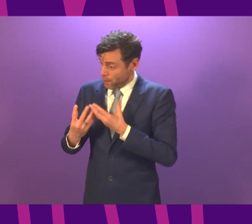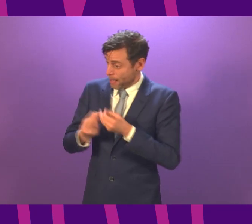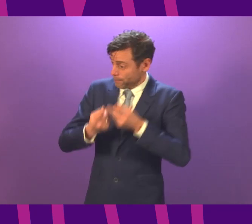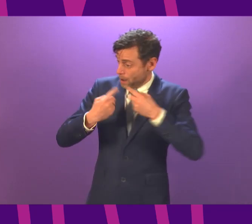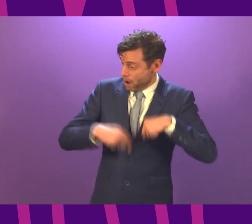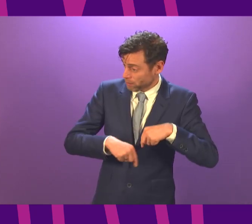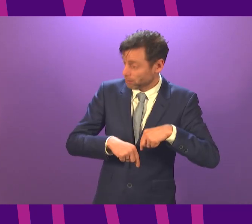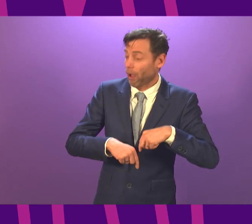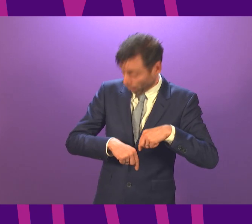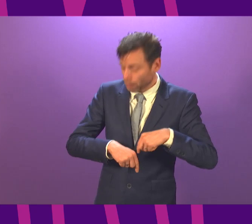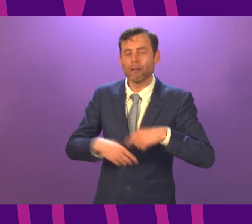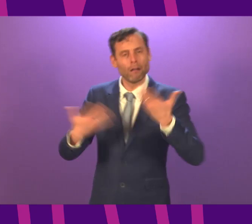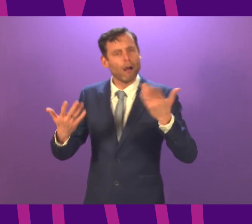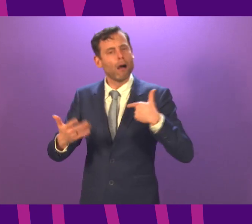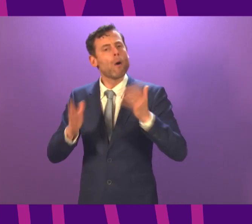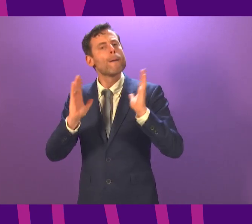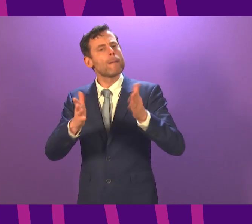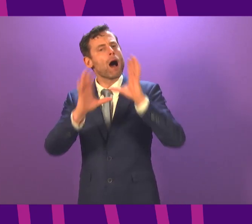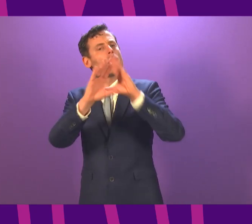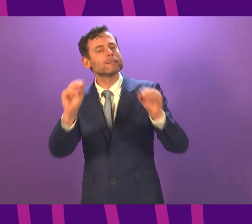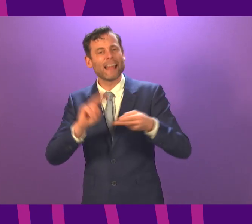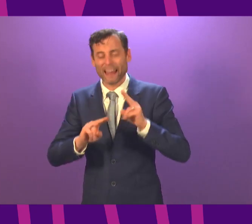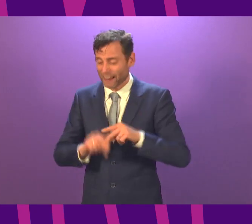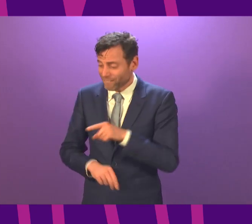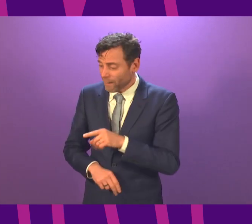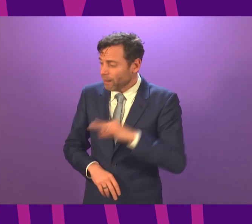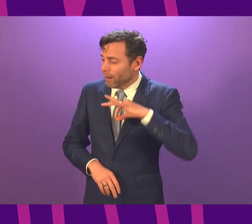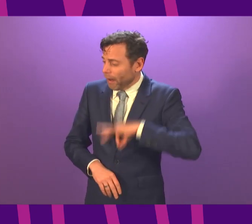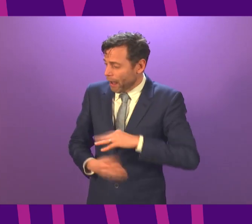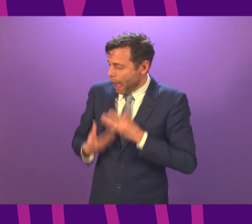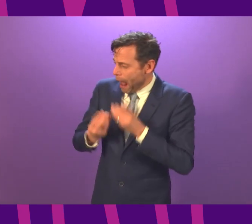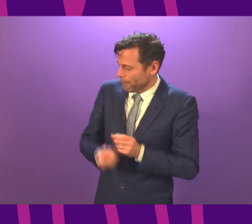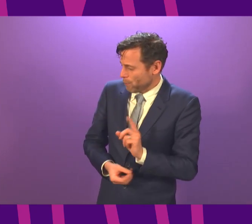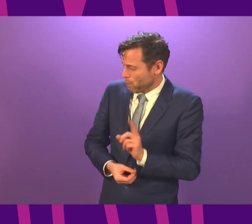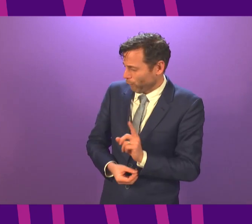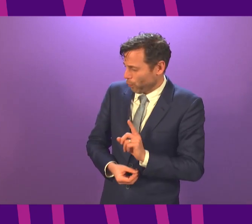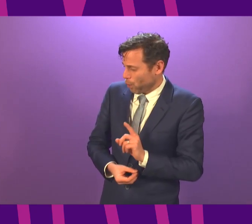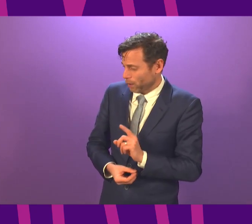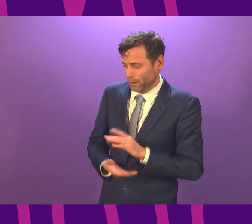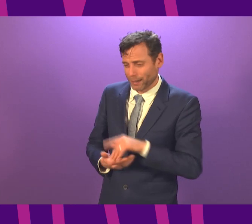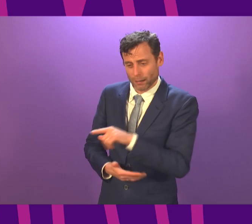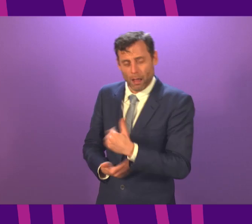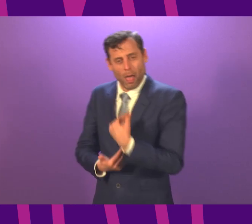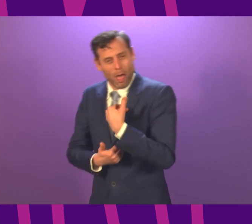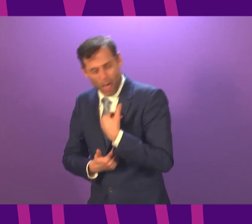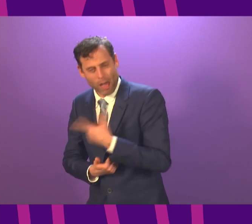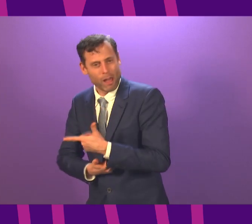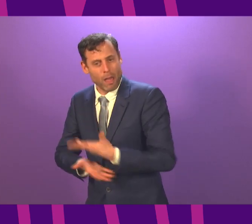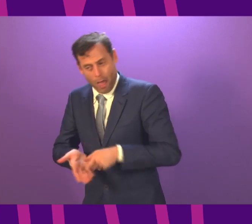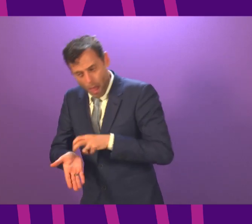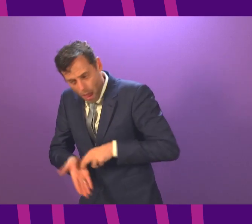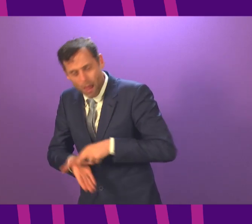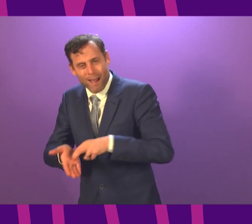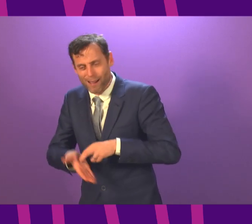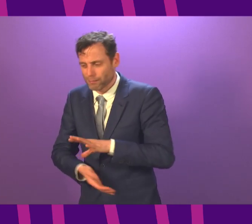is actually weekly, gives us the information we need and therefore we don't need to put that burden on the system, that's the judgment we will arrive at. We are trying to